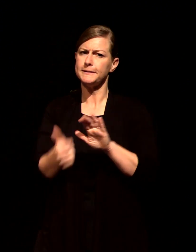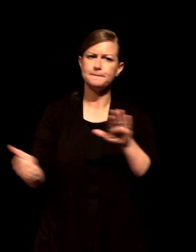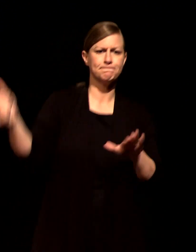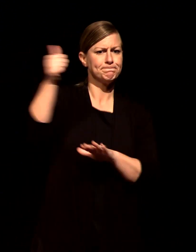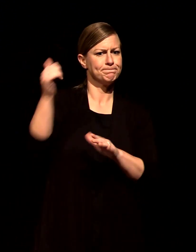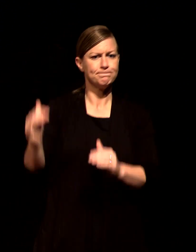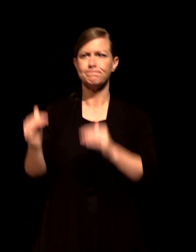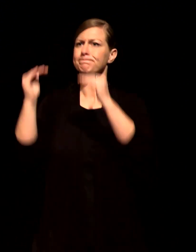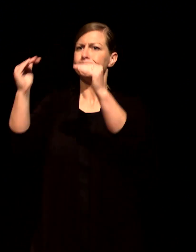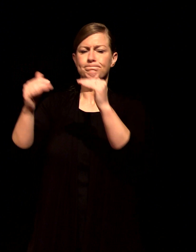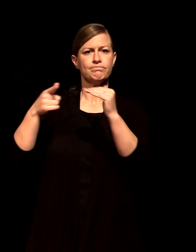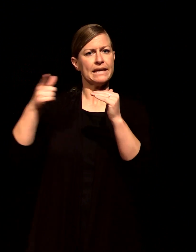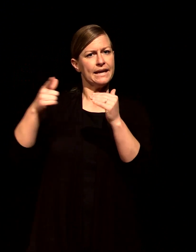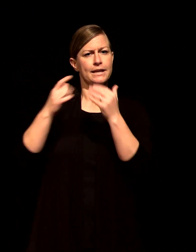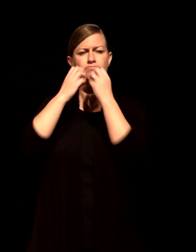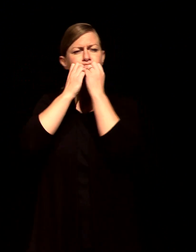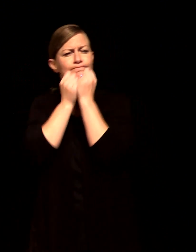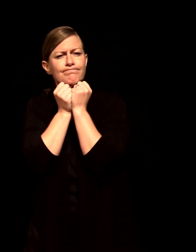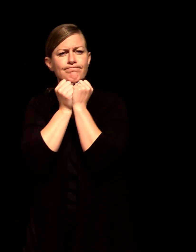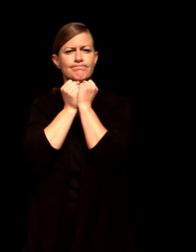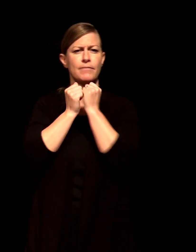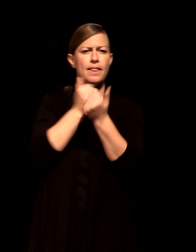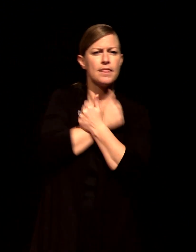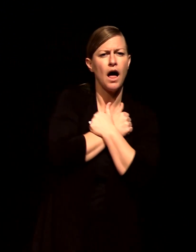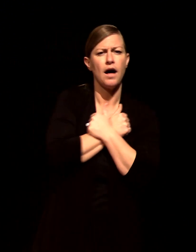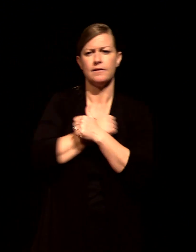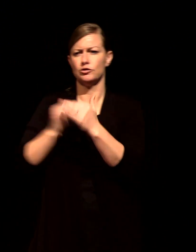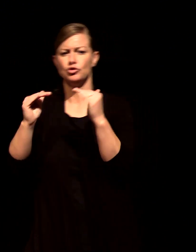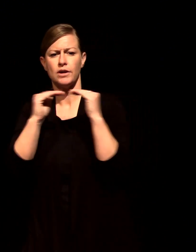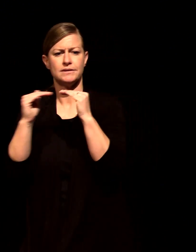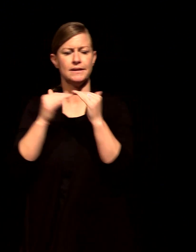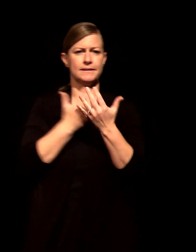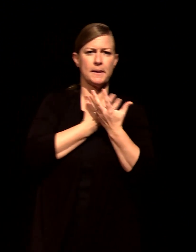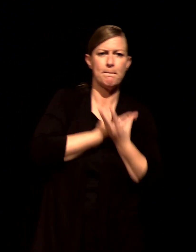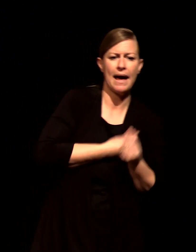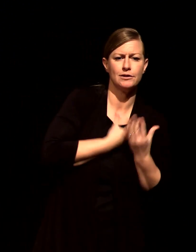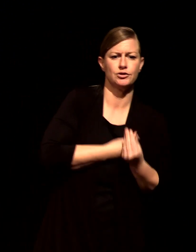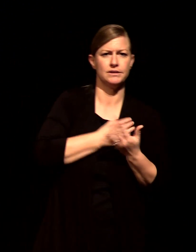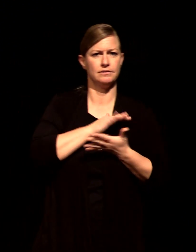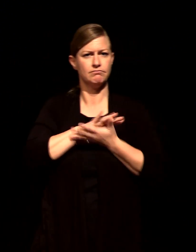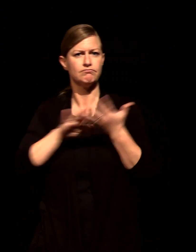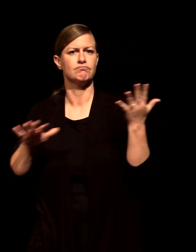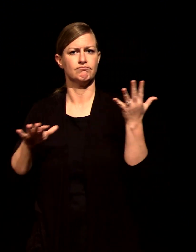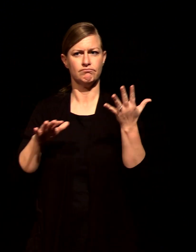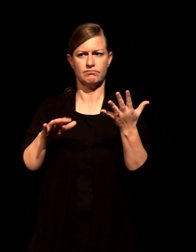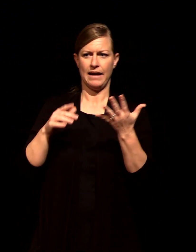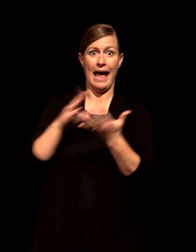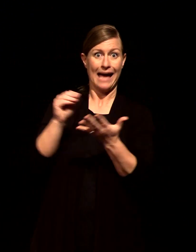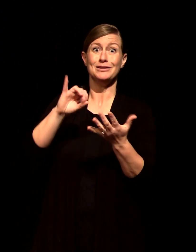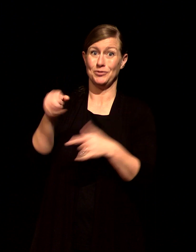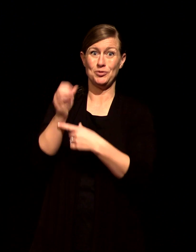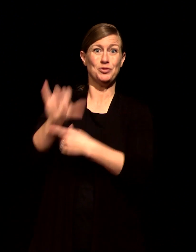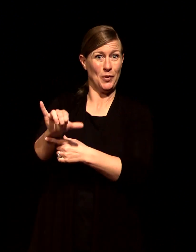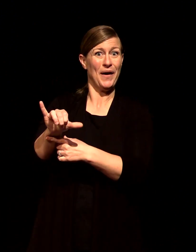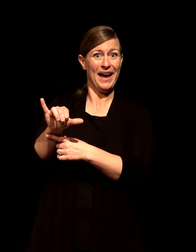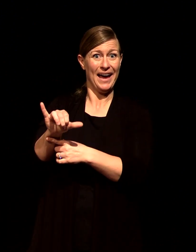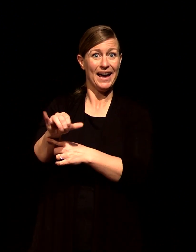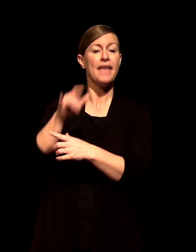and as we see here in joy this is the oil of a fiercely profound joy